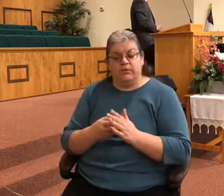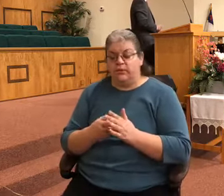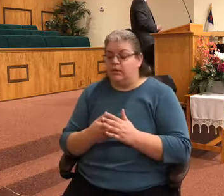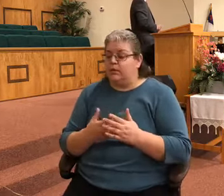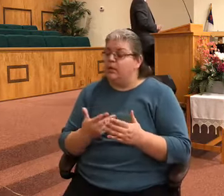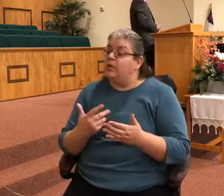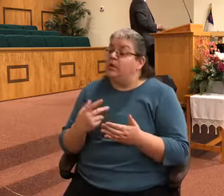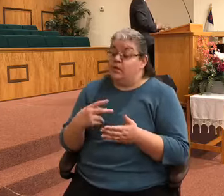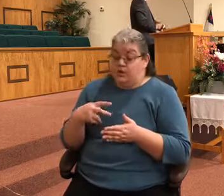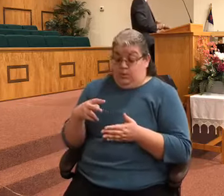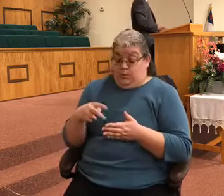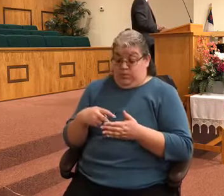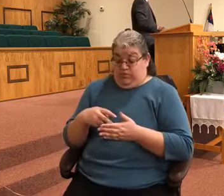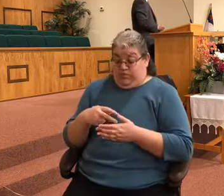sliding the ground,